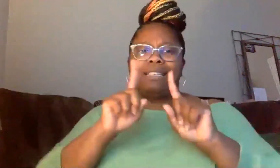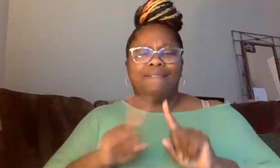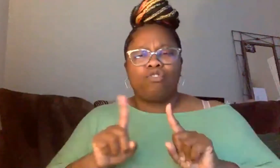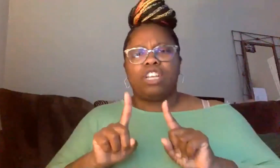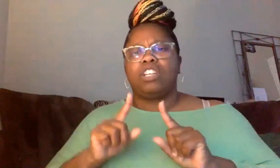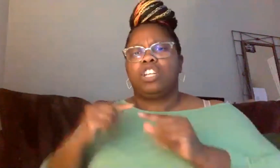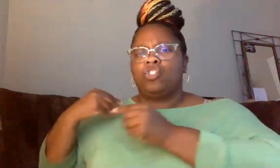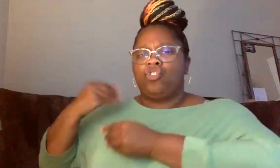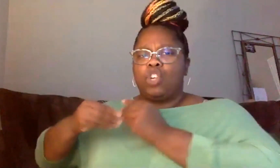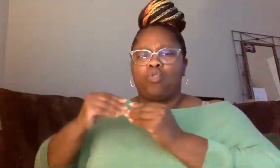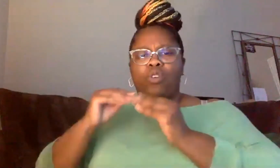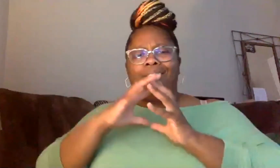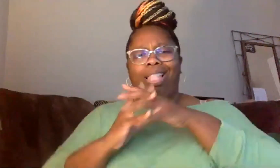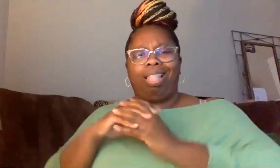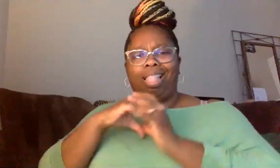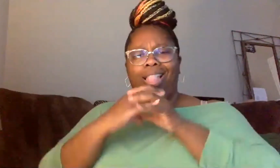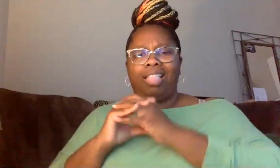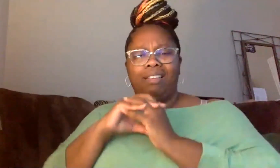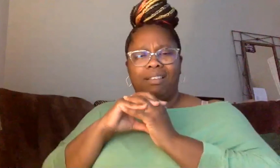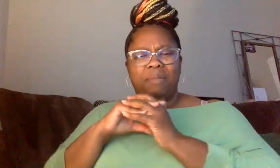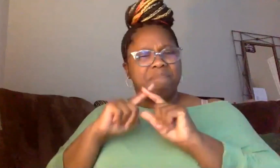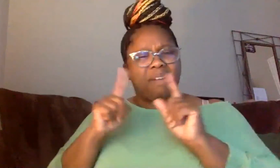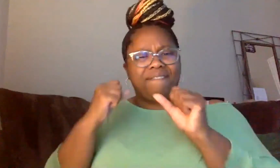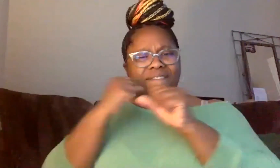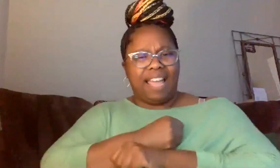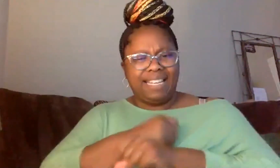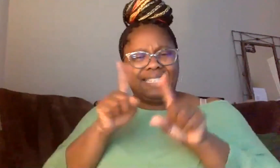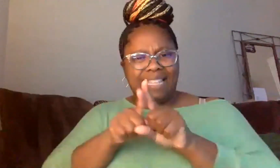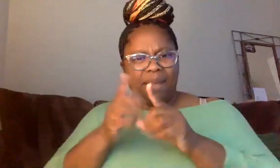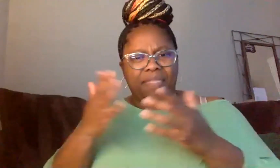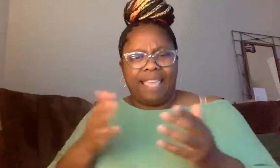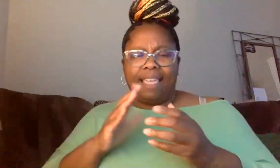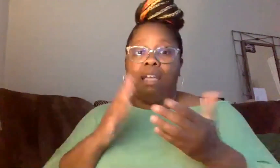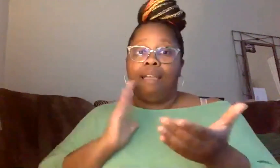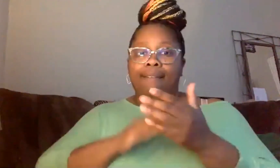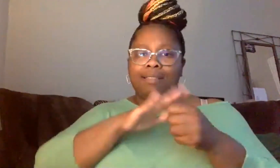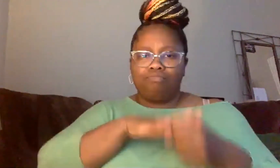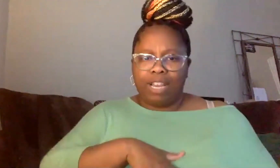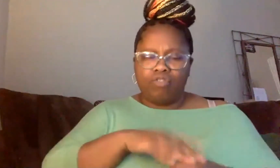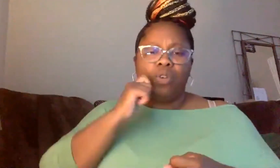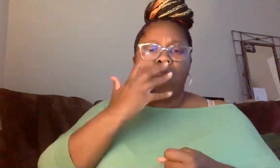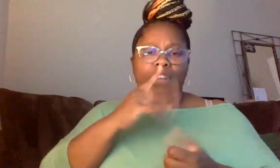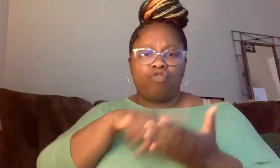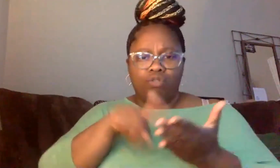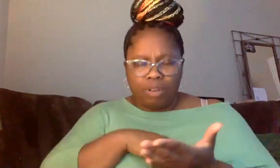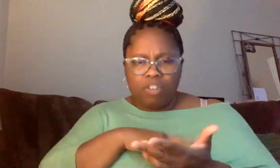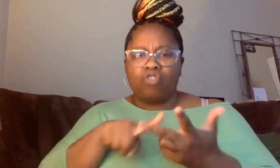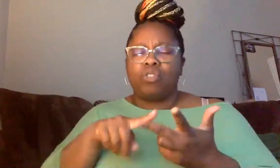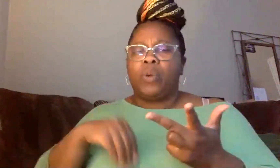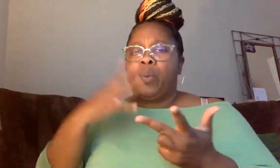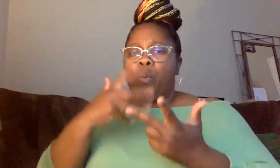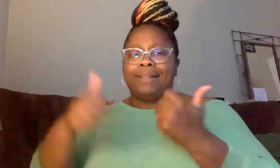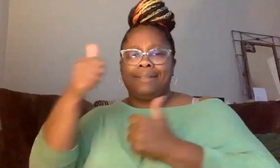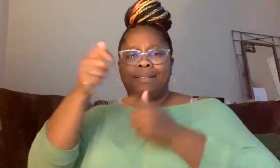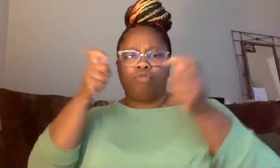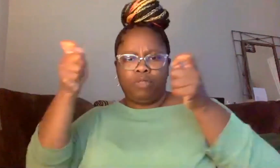intersectionalities, but they're all fighting the same fight right now against oppression, against racial discrimination, and against white supremacy. So there shouldn't be